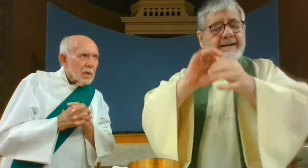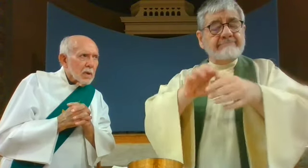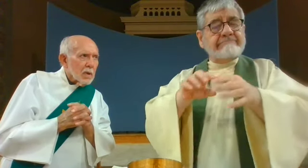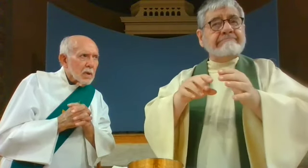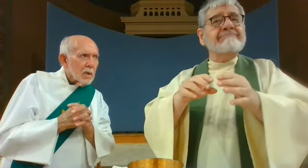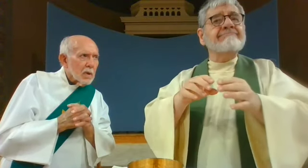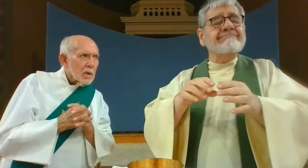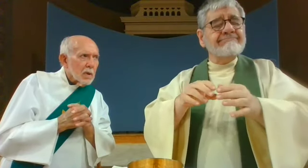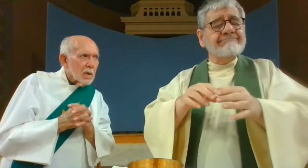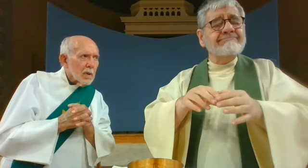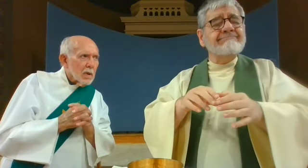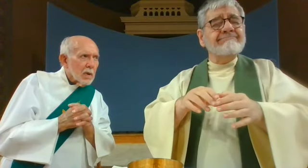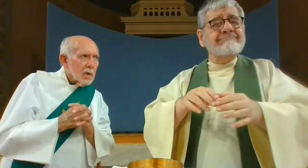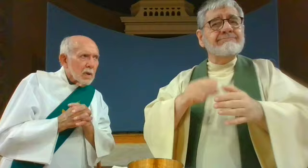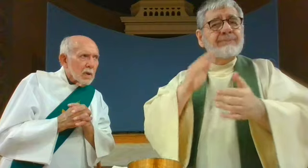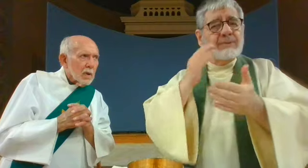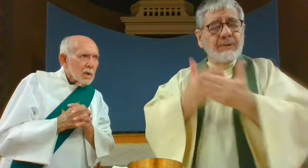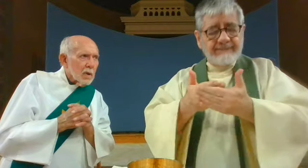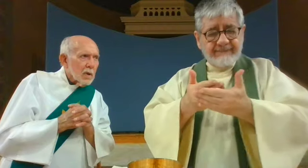for you, and for many,